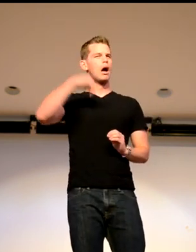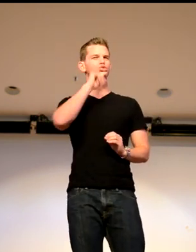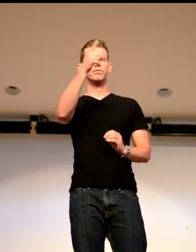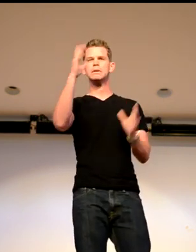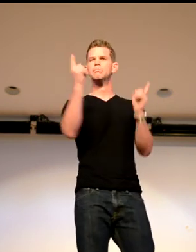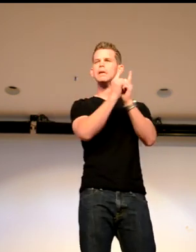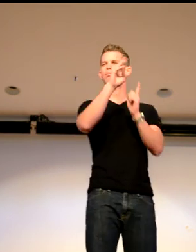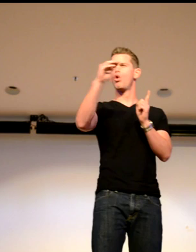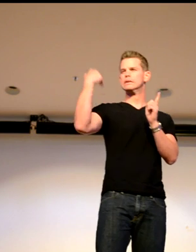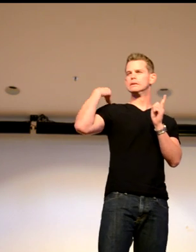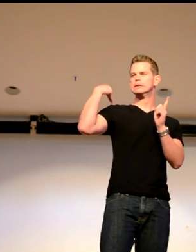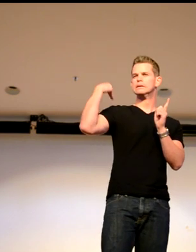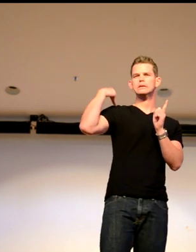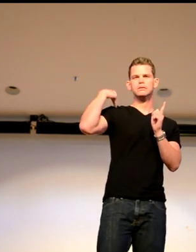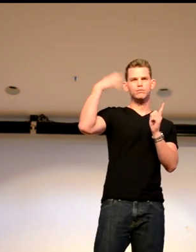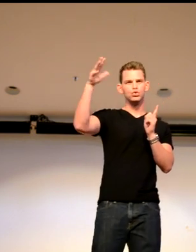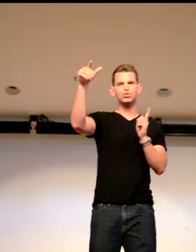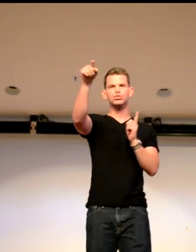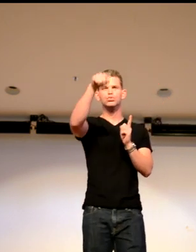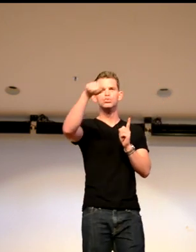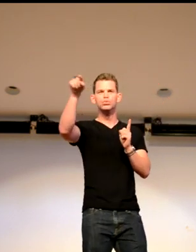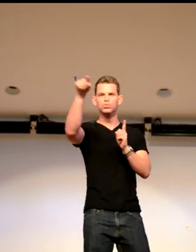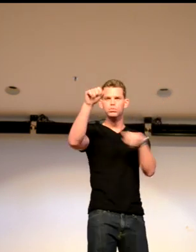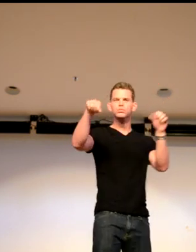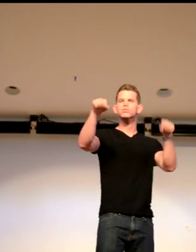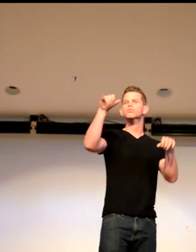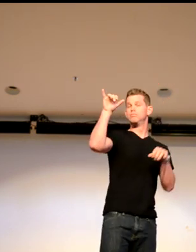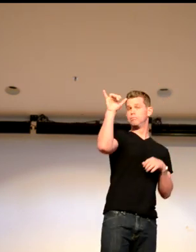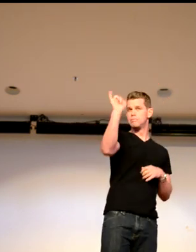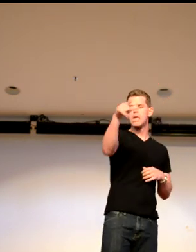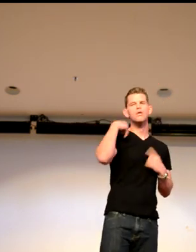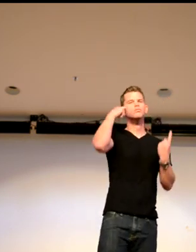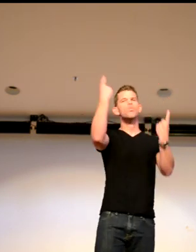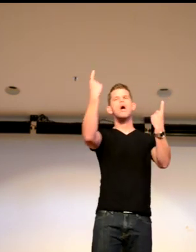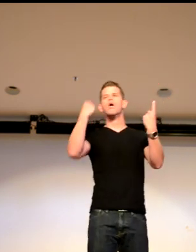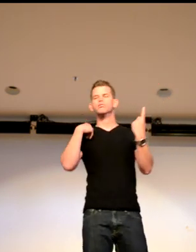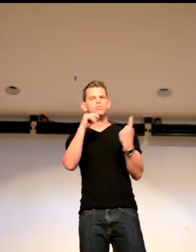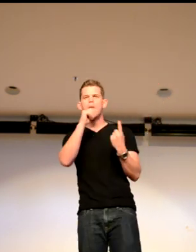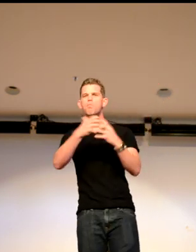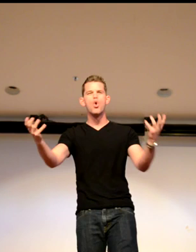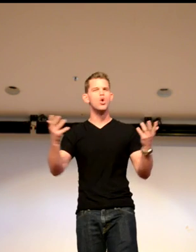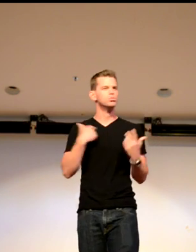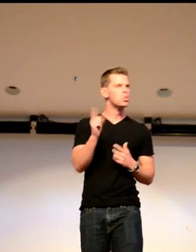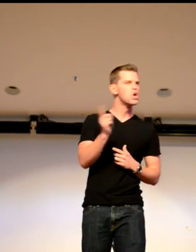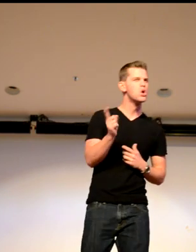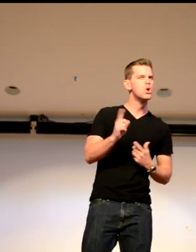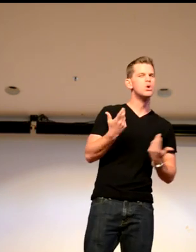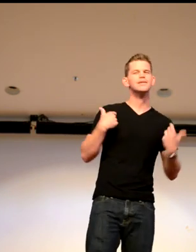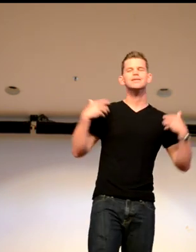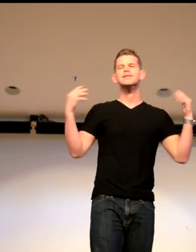Matlin. And I'm sure you already met Marlee Matlin this past Monday. Did you see her? Yeah? Well, you know, that was one. That was